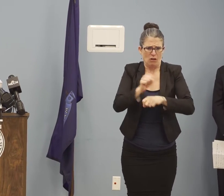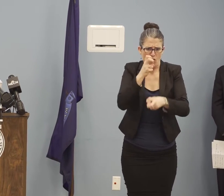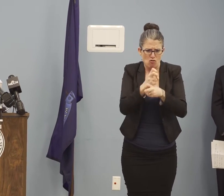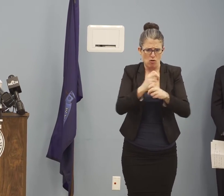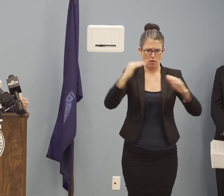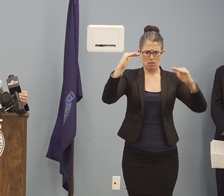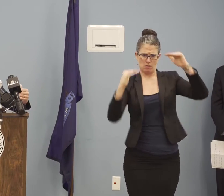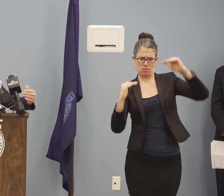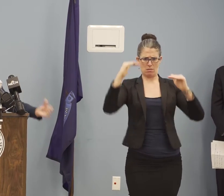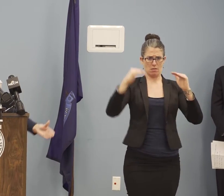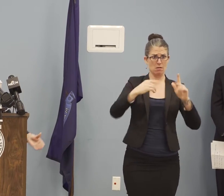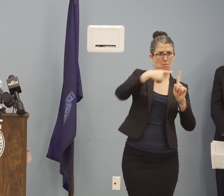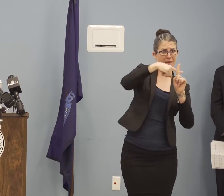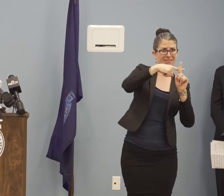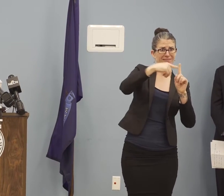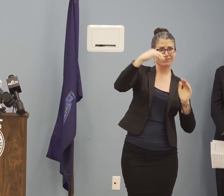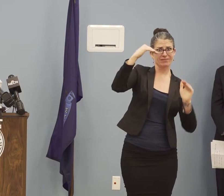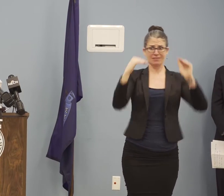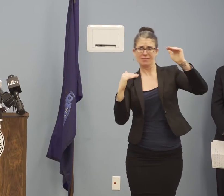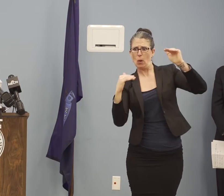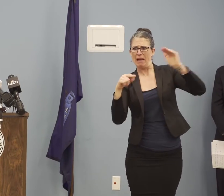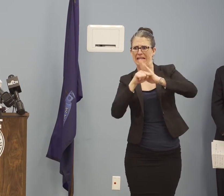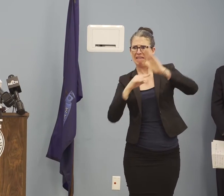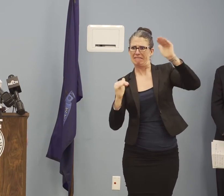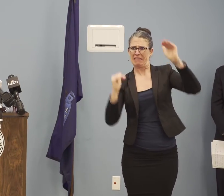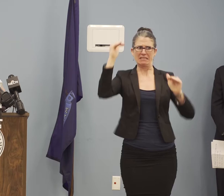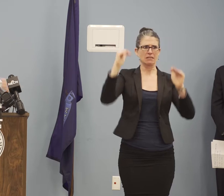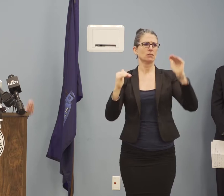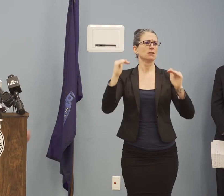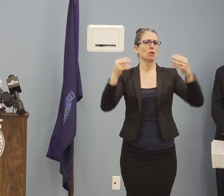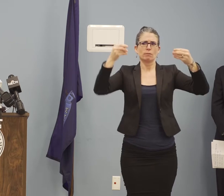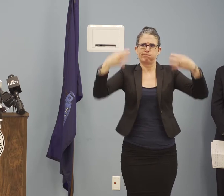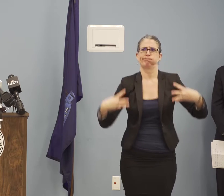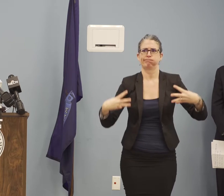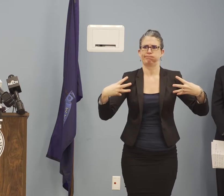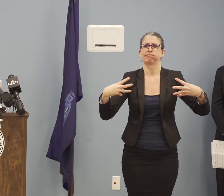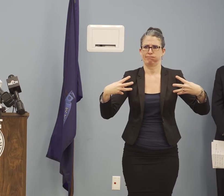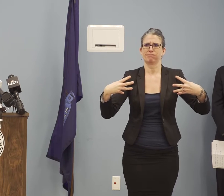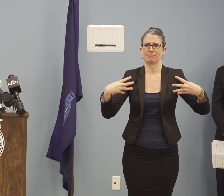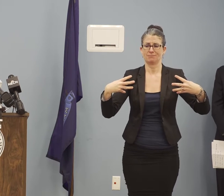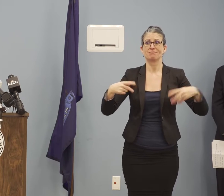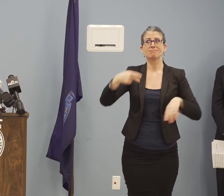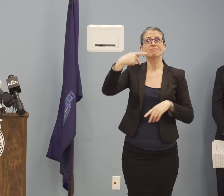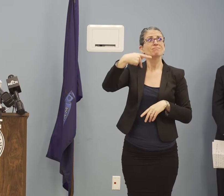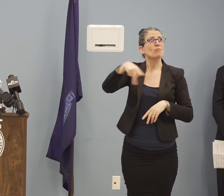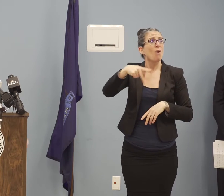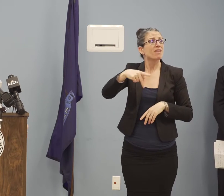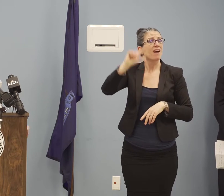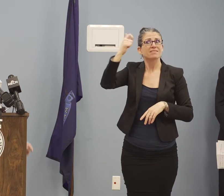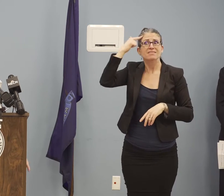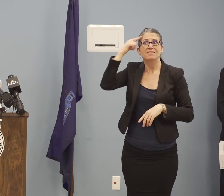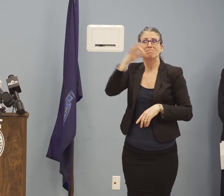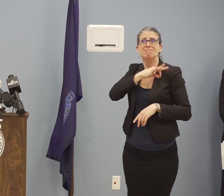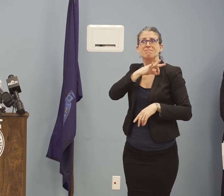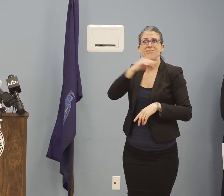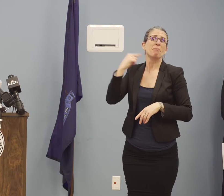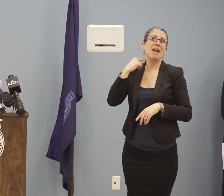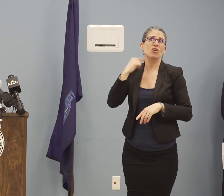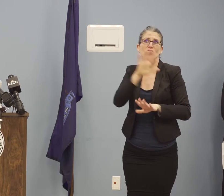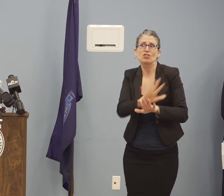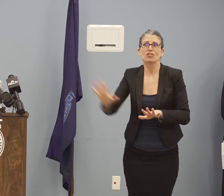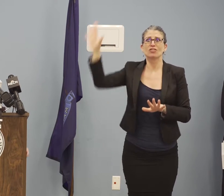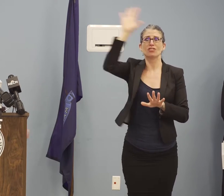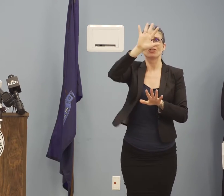and when they look almost like a ghost town, it's pretty disheartening. But we know that Maine people want to be